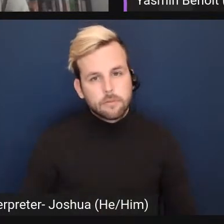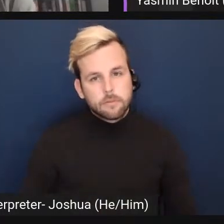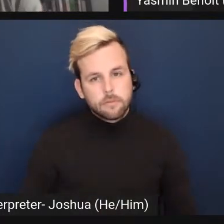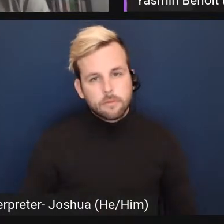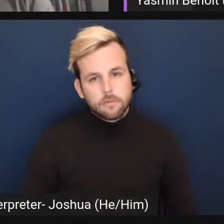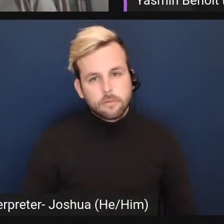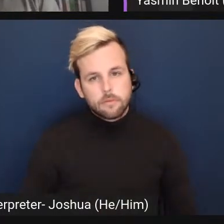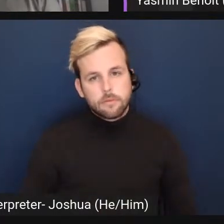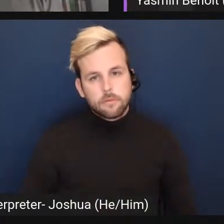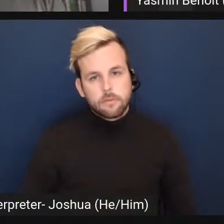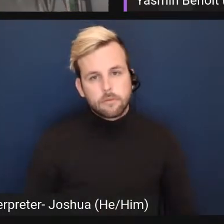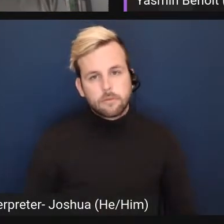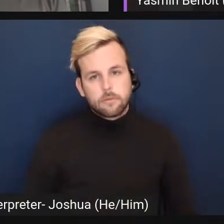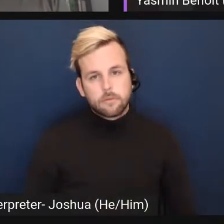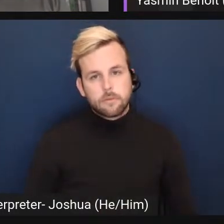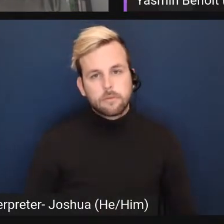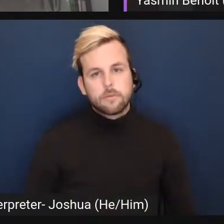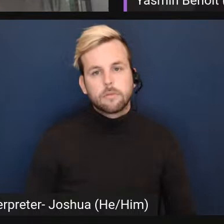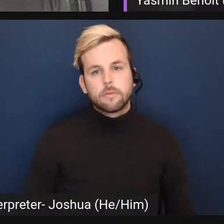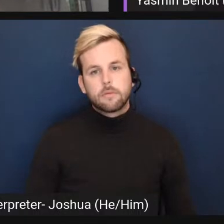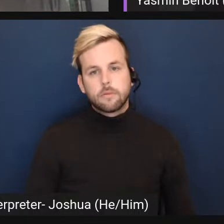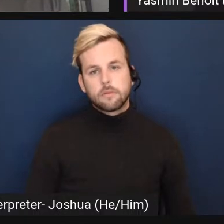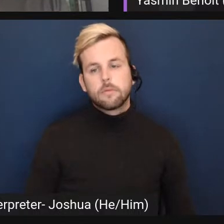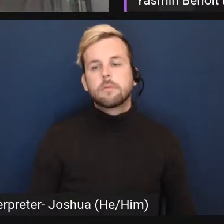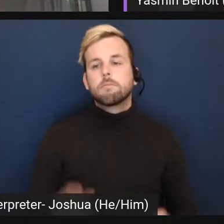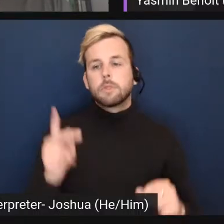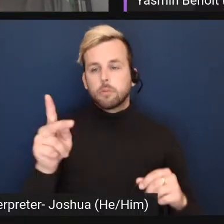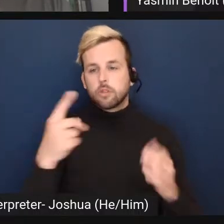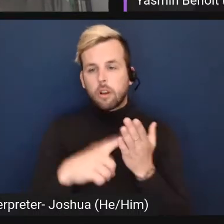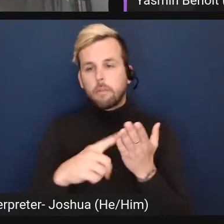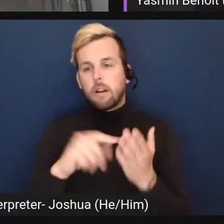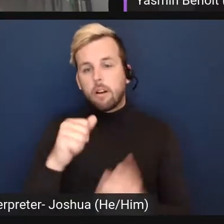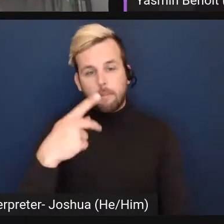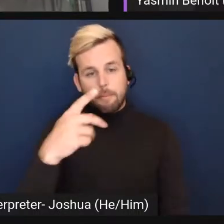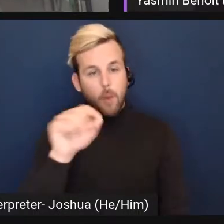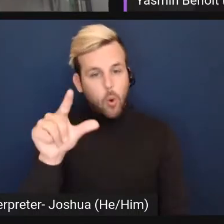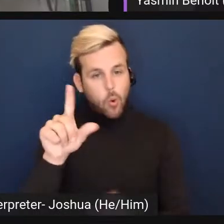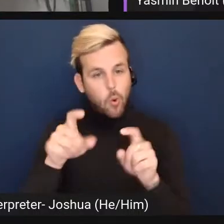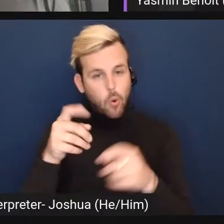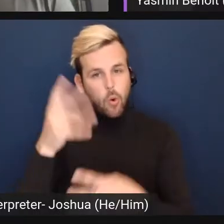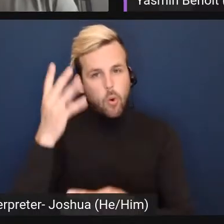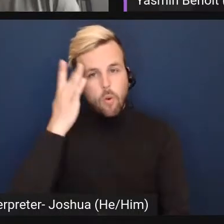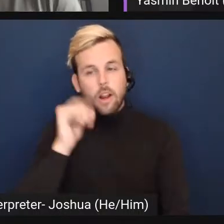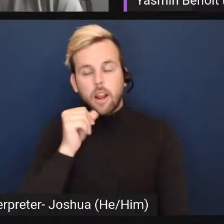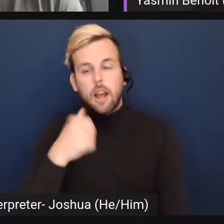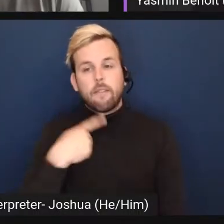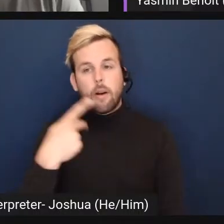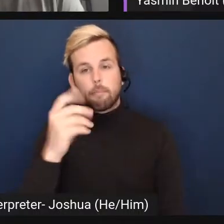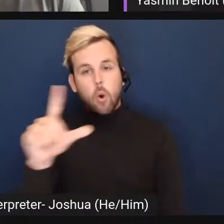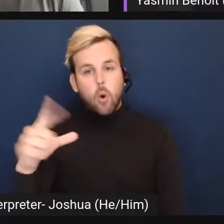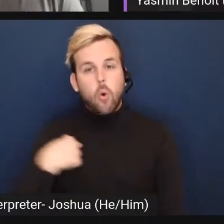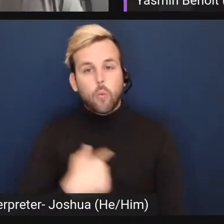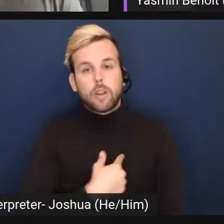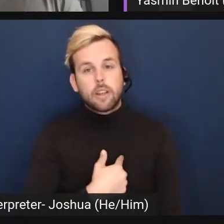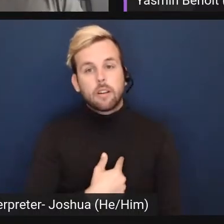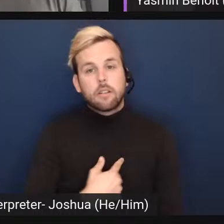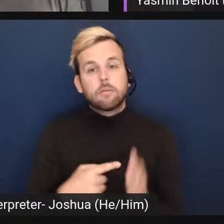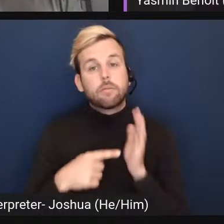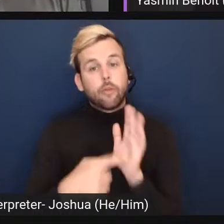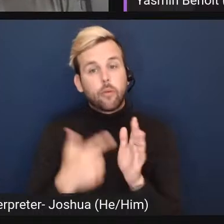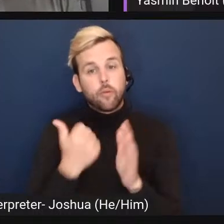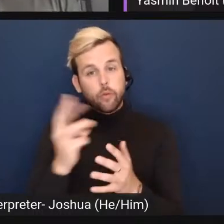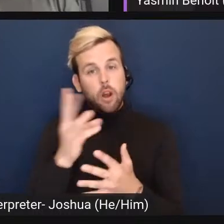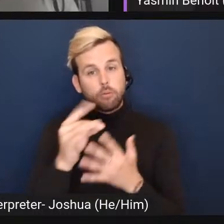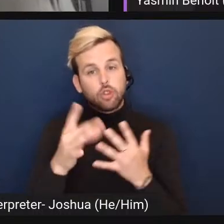And I can see some people asking about a poll. There is a thing on Slider that says, why don't we have a poll where we present a few options